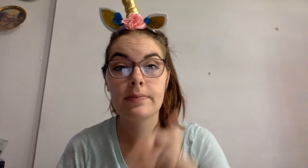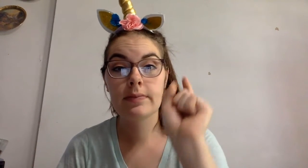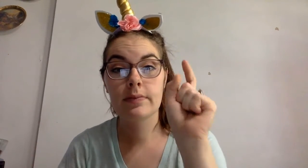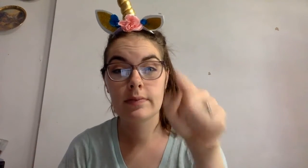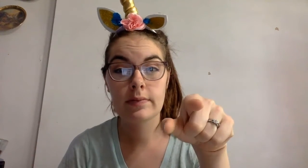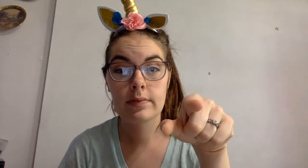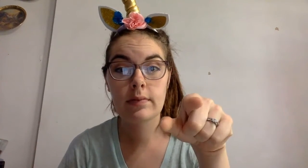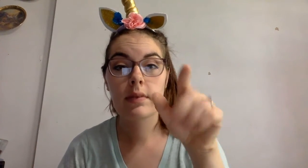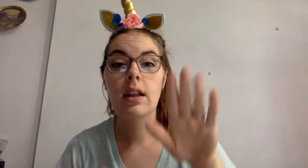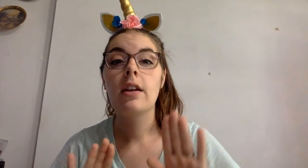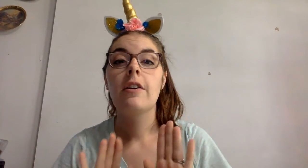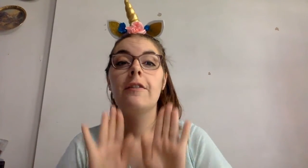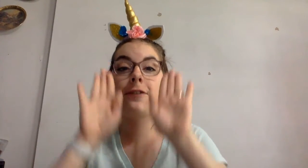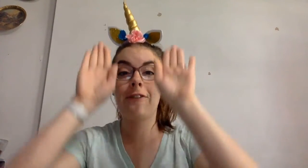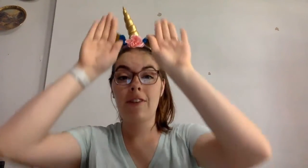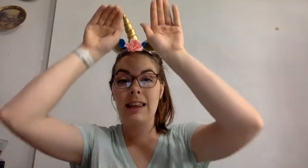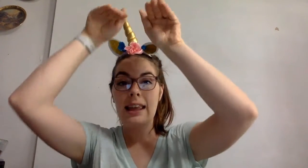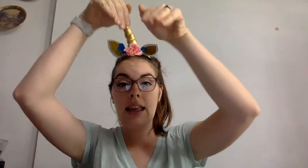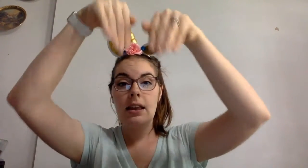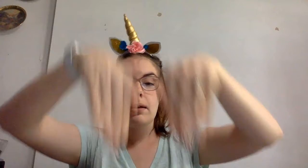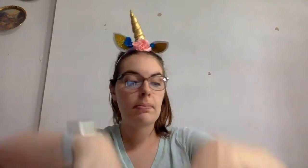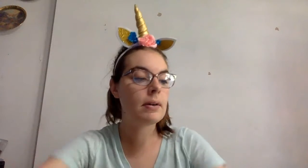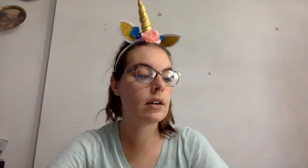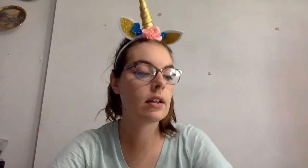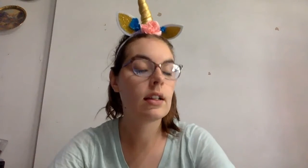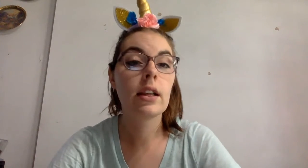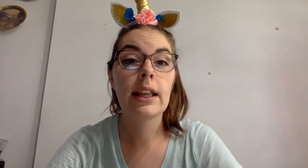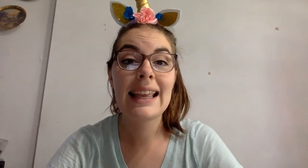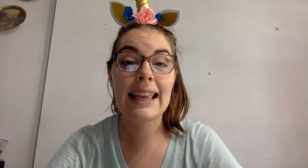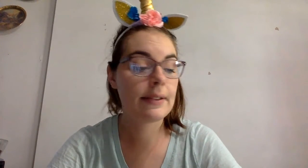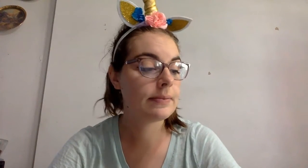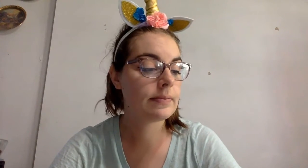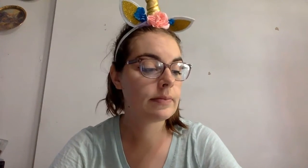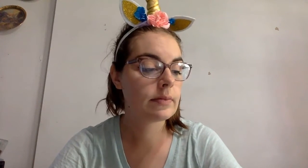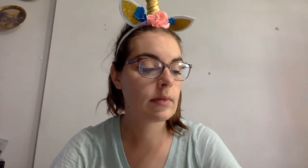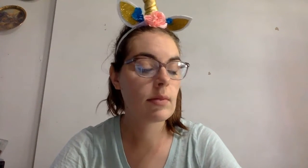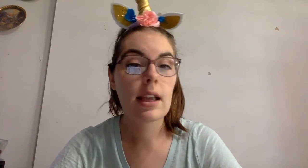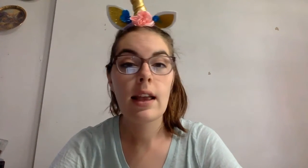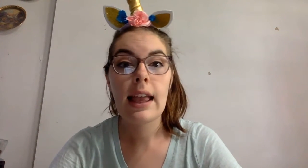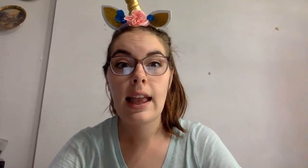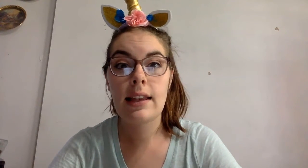Fib. Fib.-i-p. I. Hen.